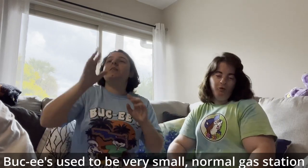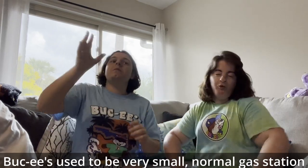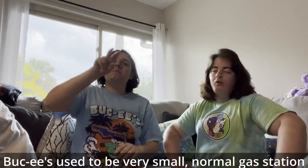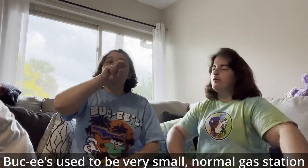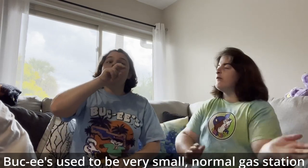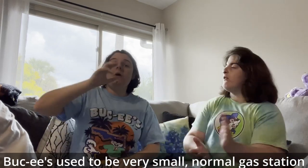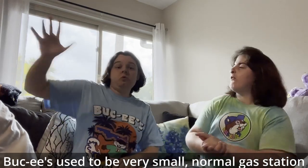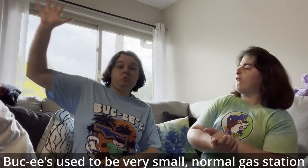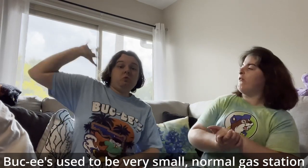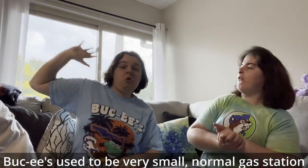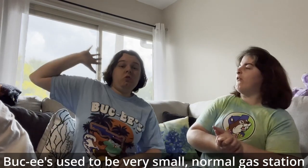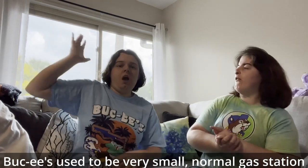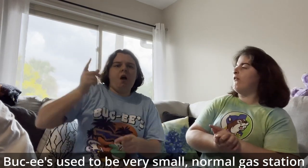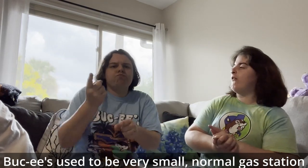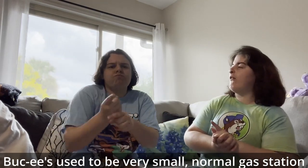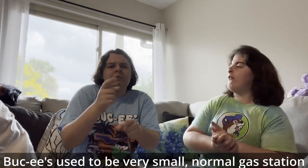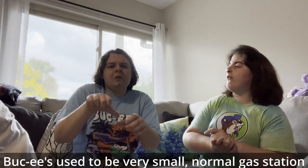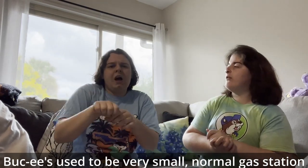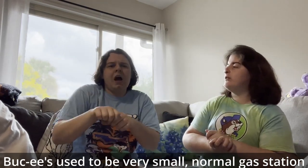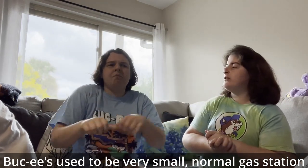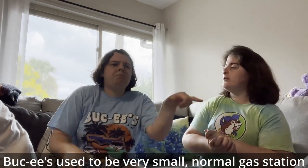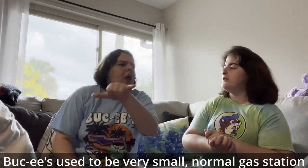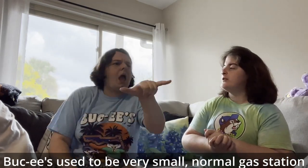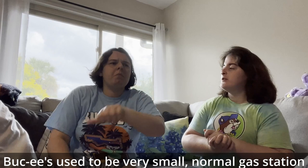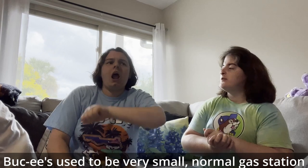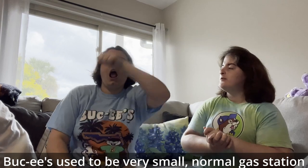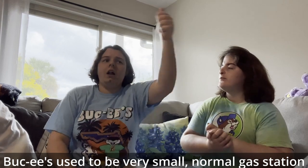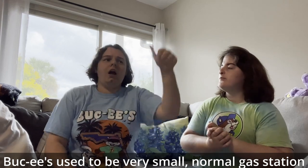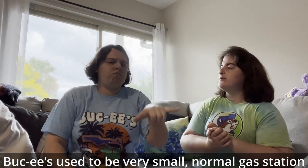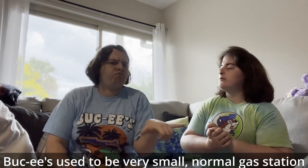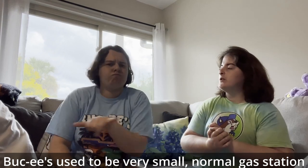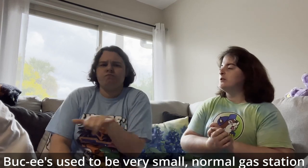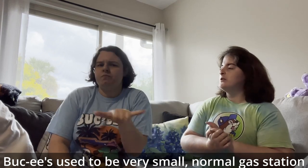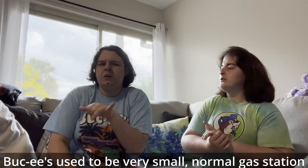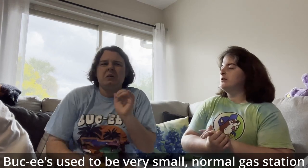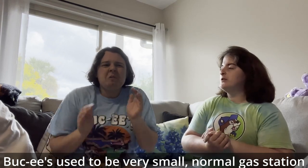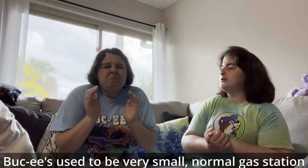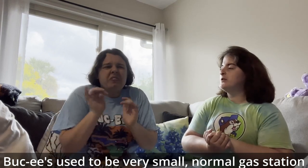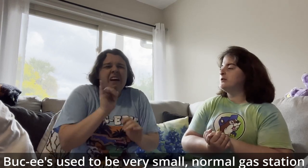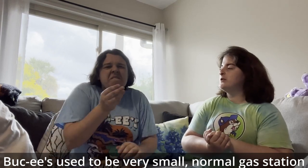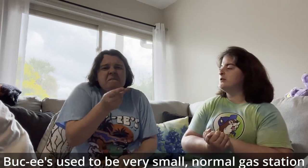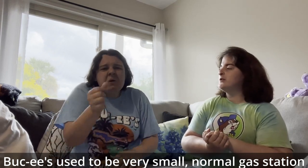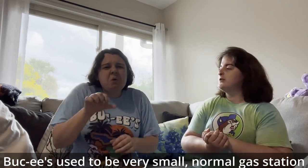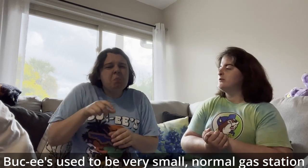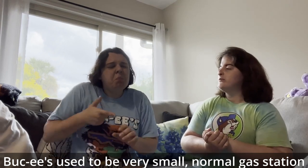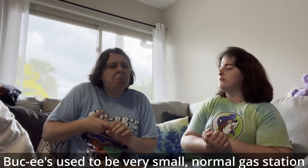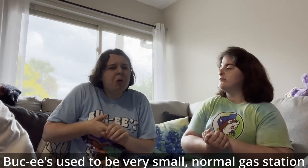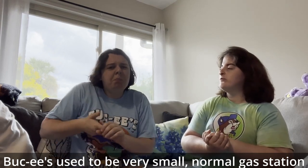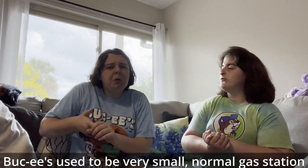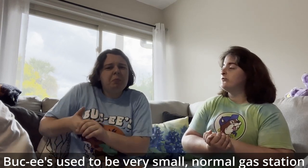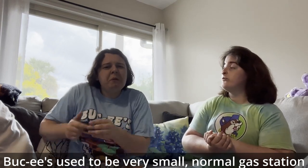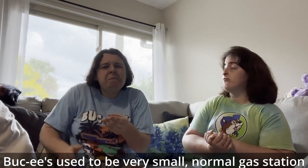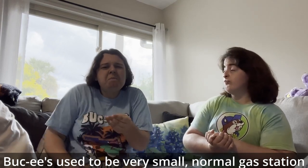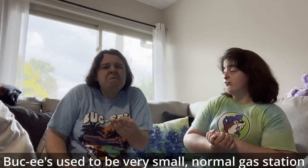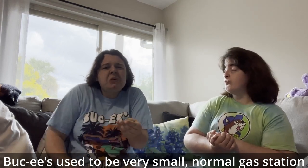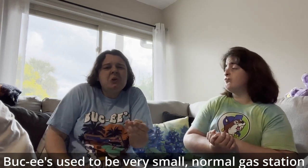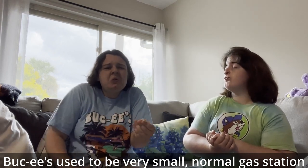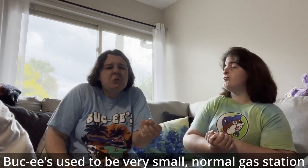Welcome to your Out vienen des peoples boop boop boop boop